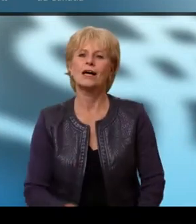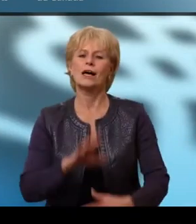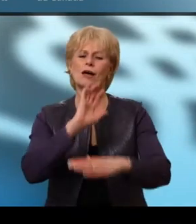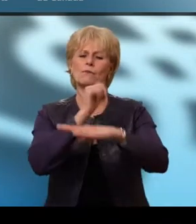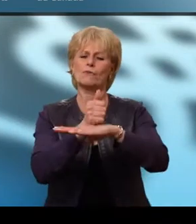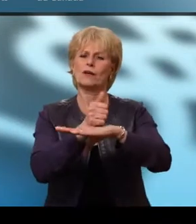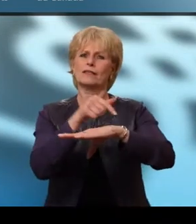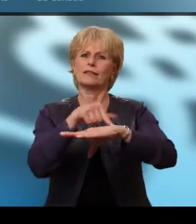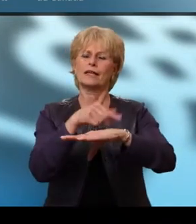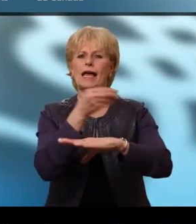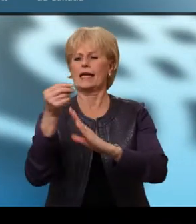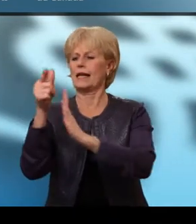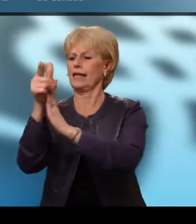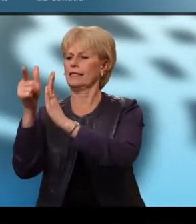Precedents and Legislation